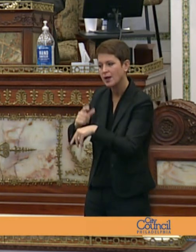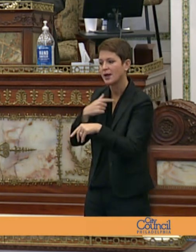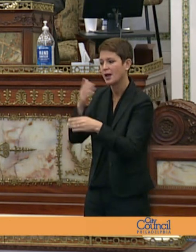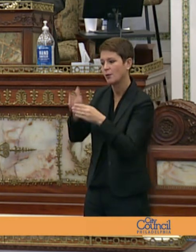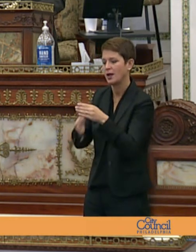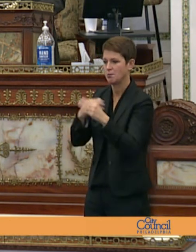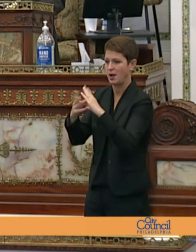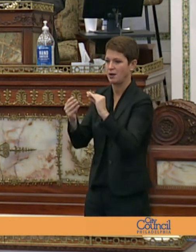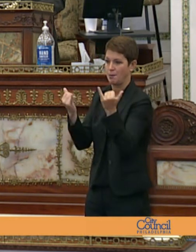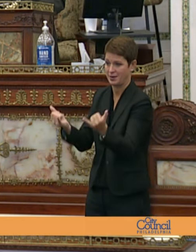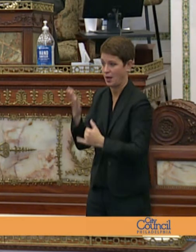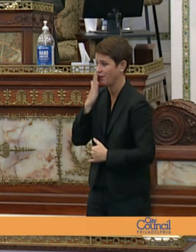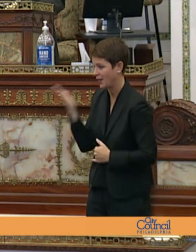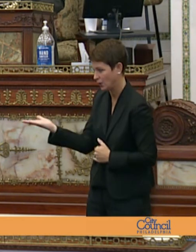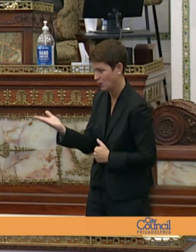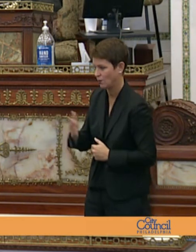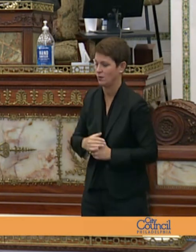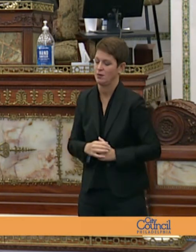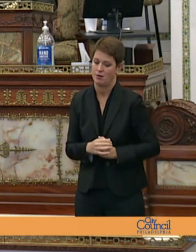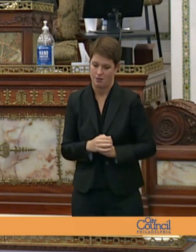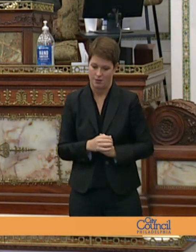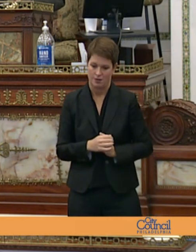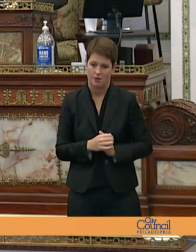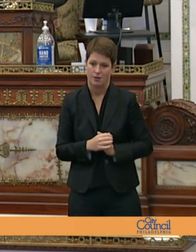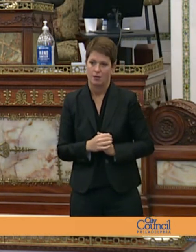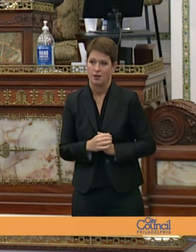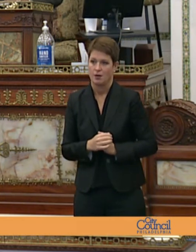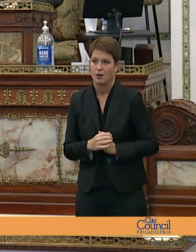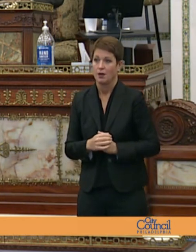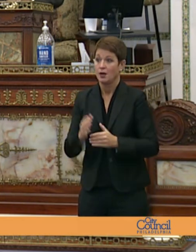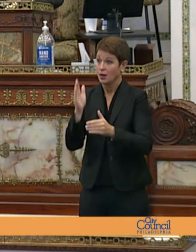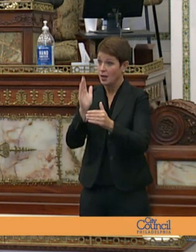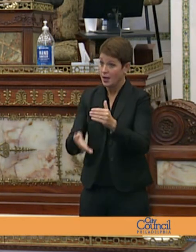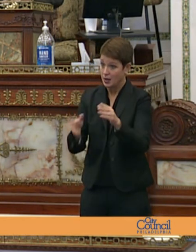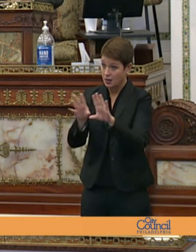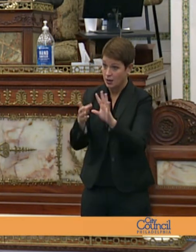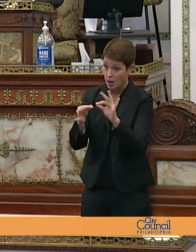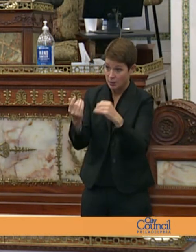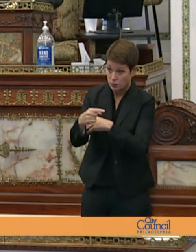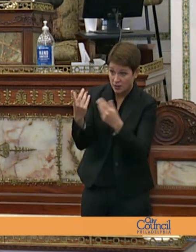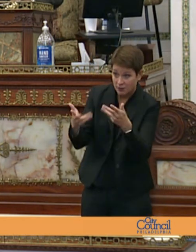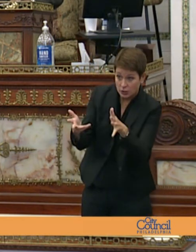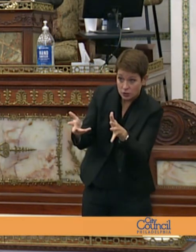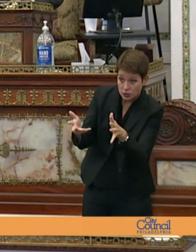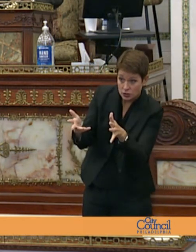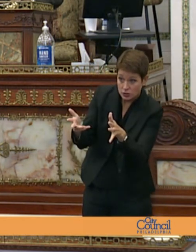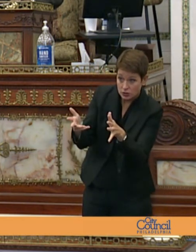does that conclude your public comment today i